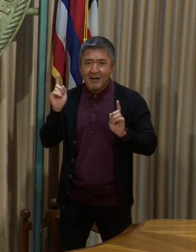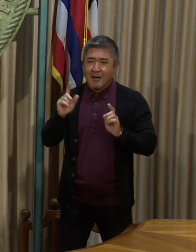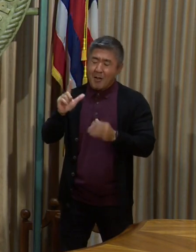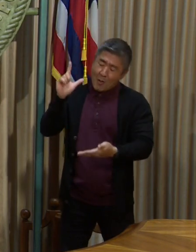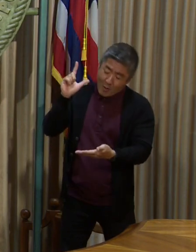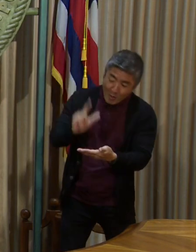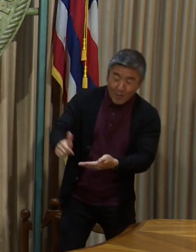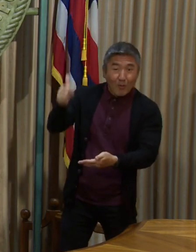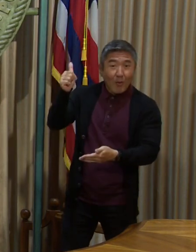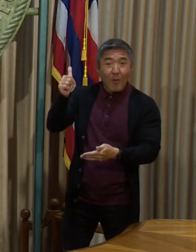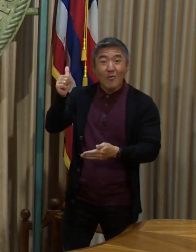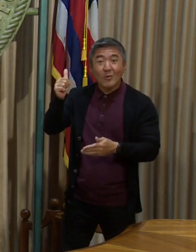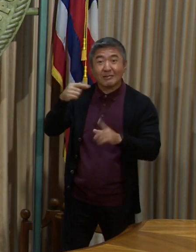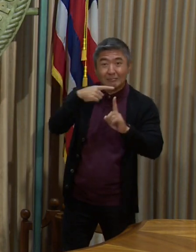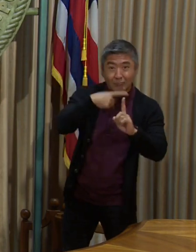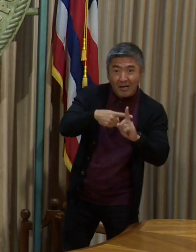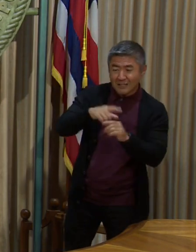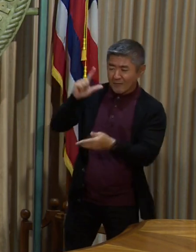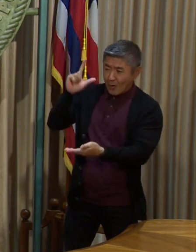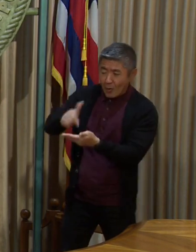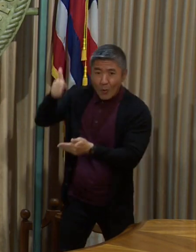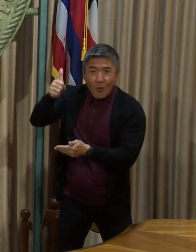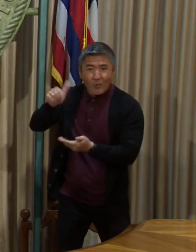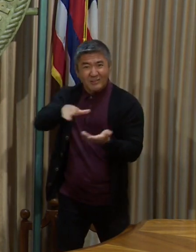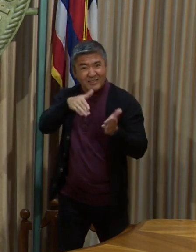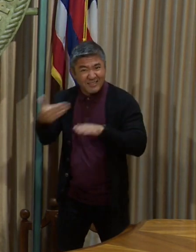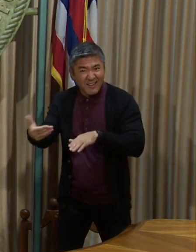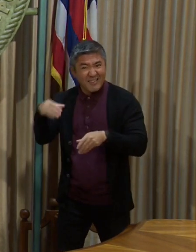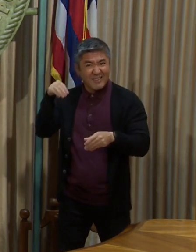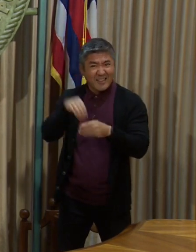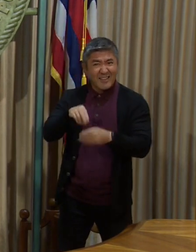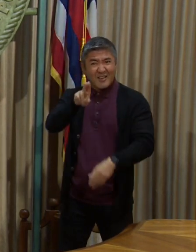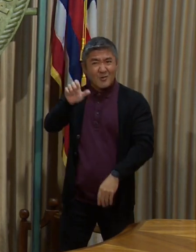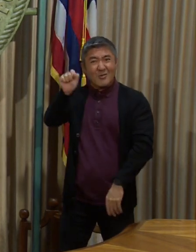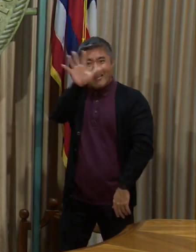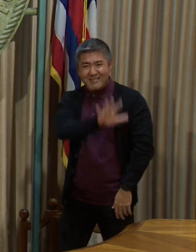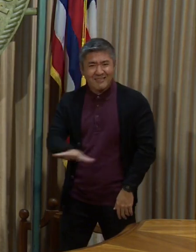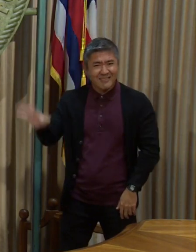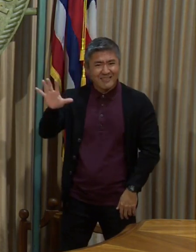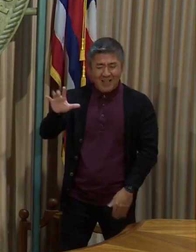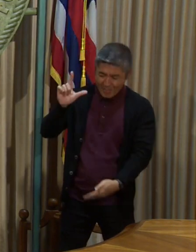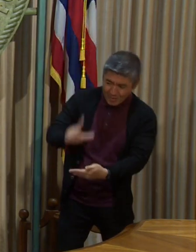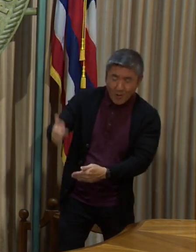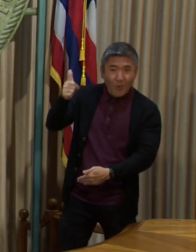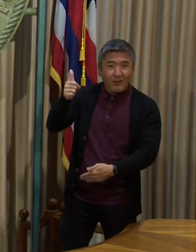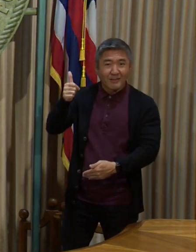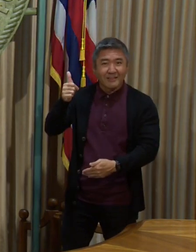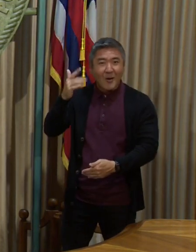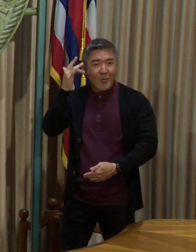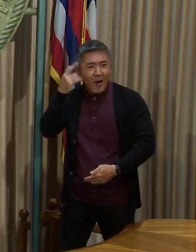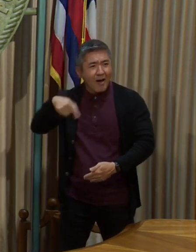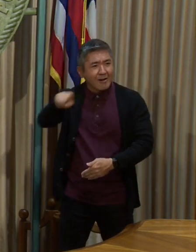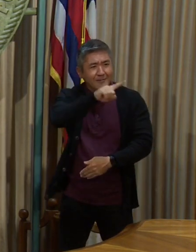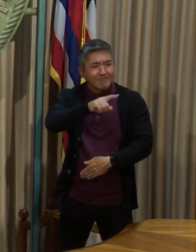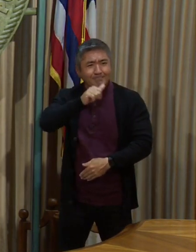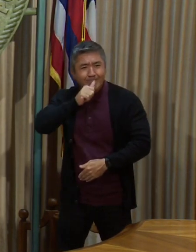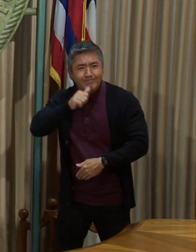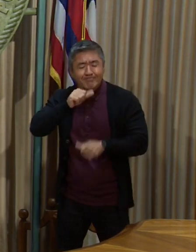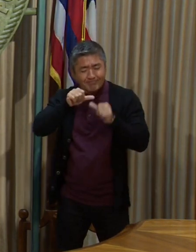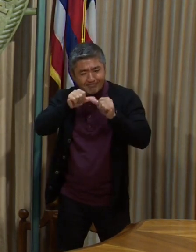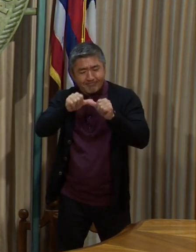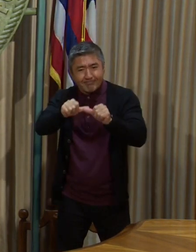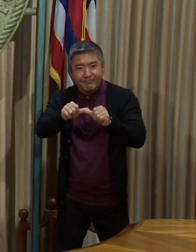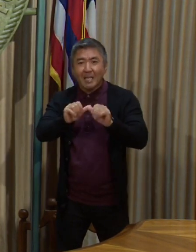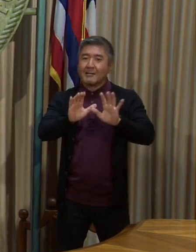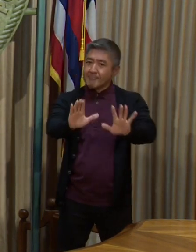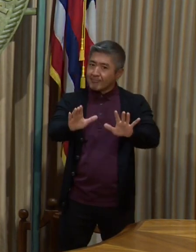fatality rates in the United States by a big margin. And it's because we've always done what we can to be safe. But there are things we can do better, as